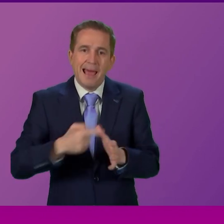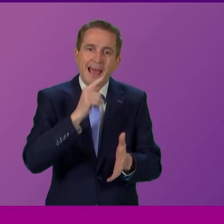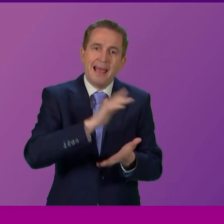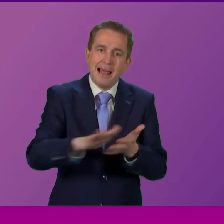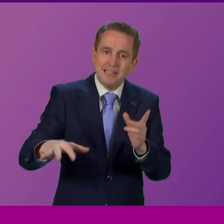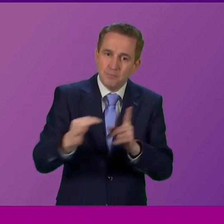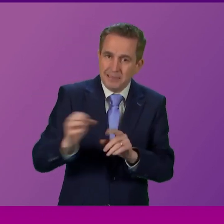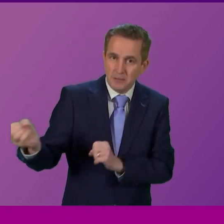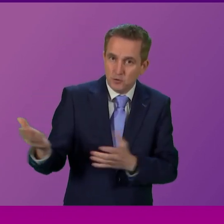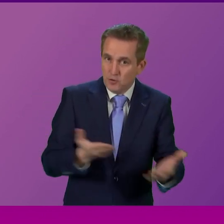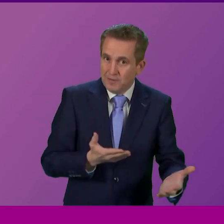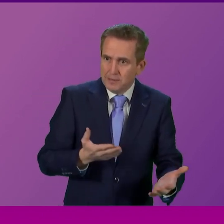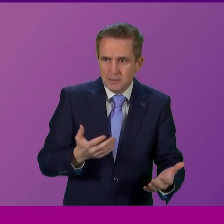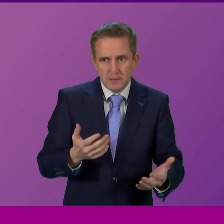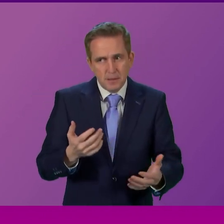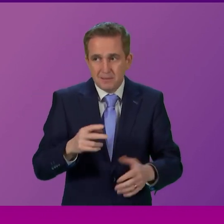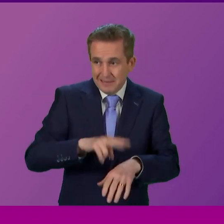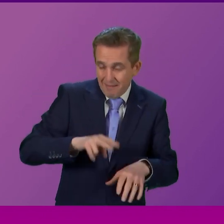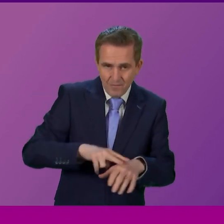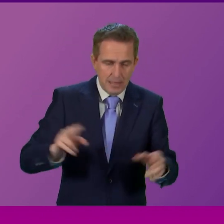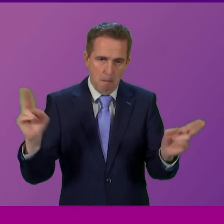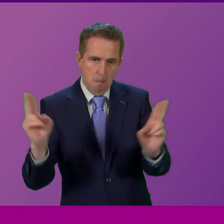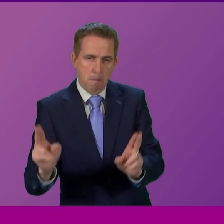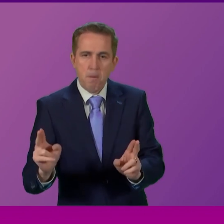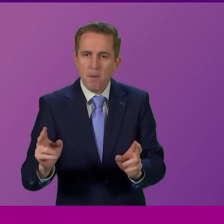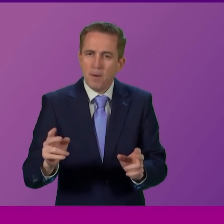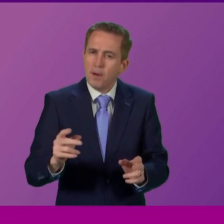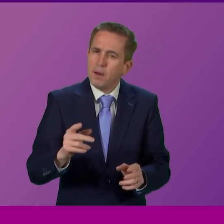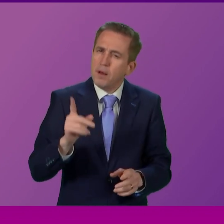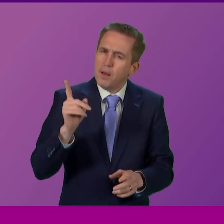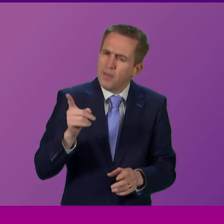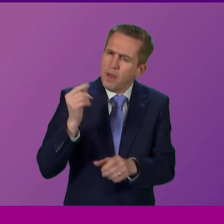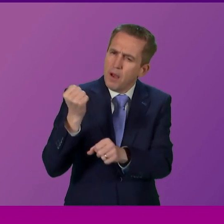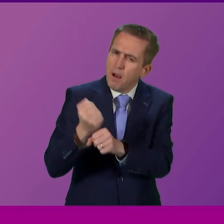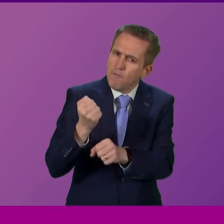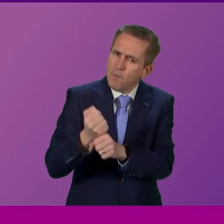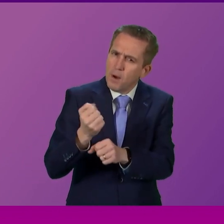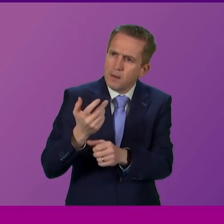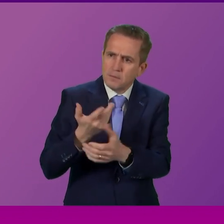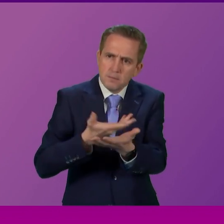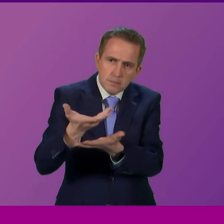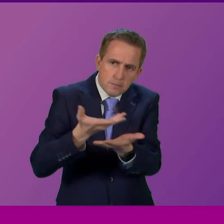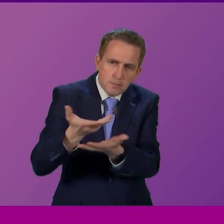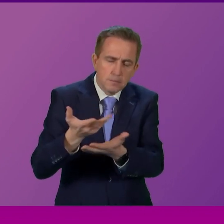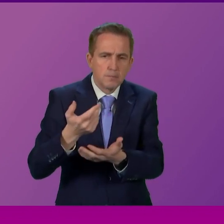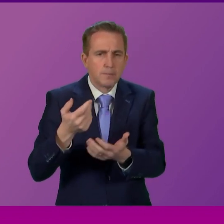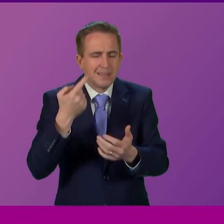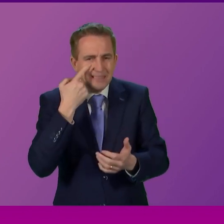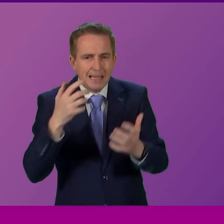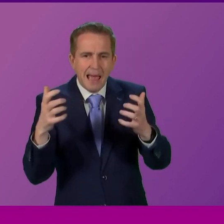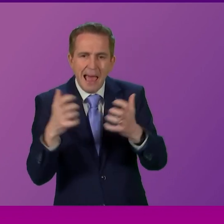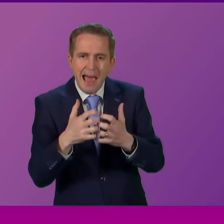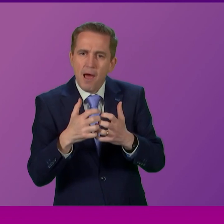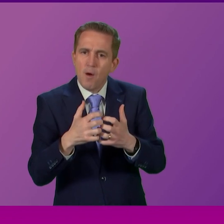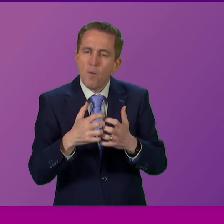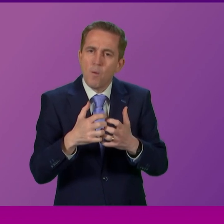currently under pressure with vacancies across the country what discussions has the government had to ensure that this increase in bed capacity also